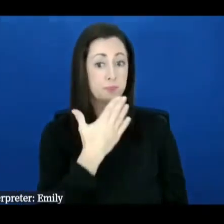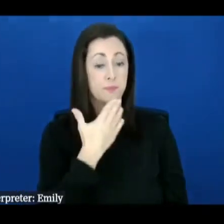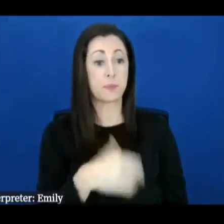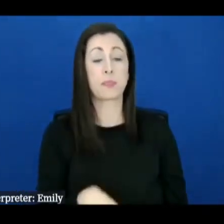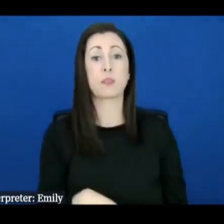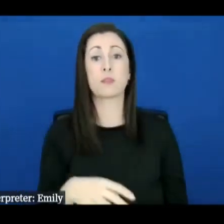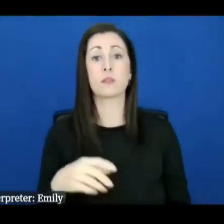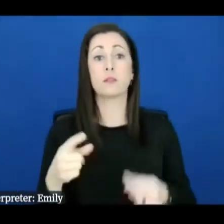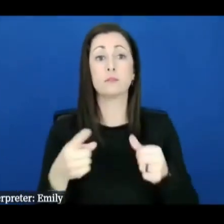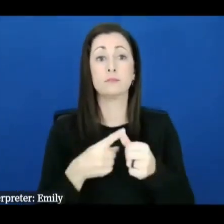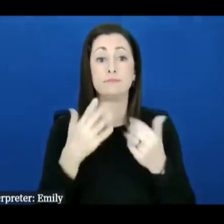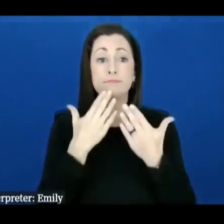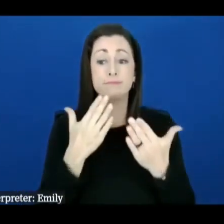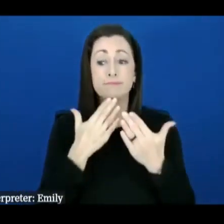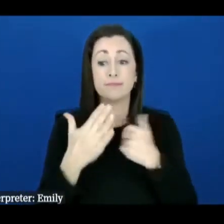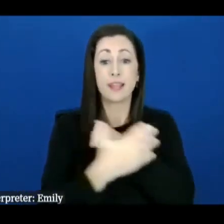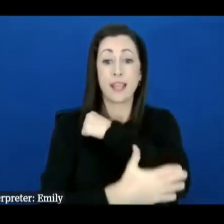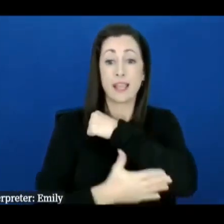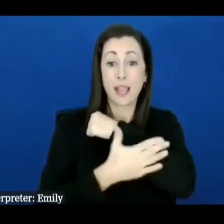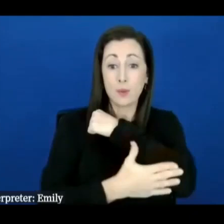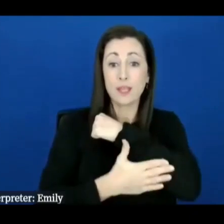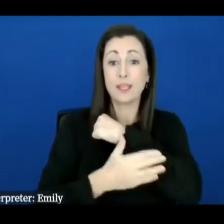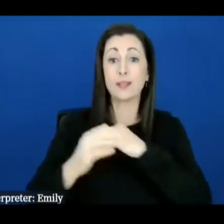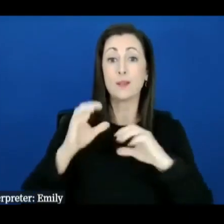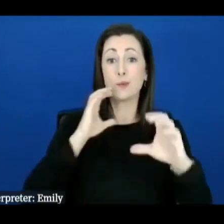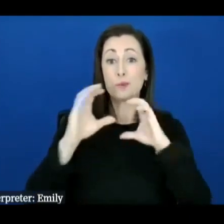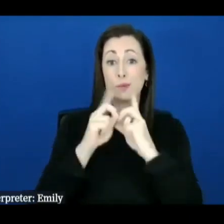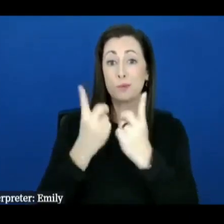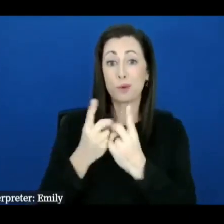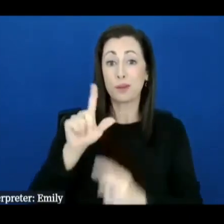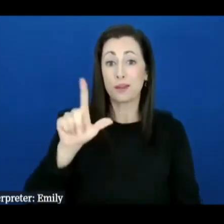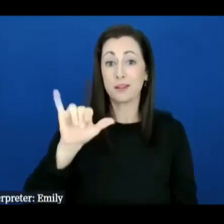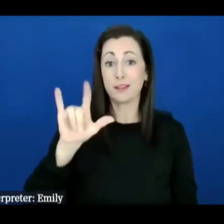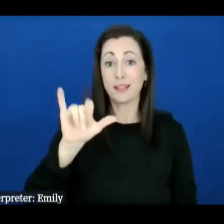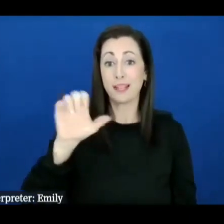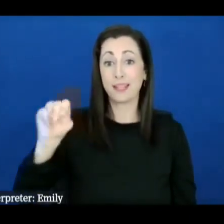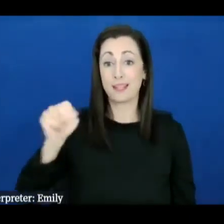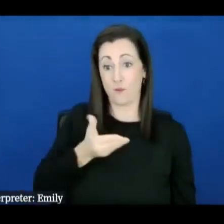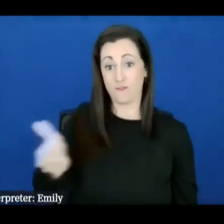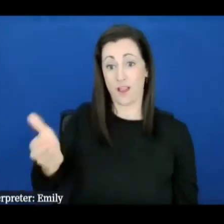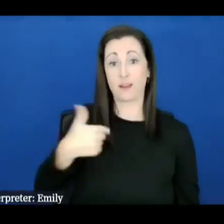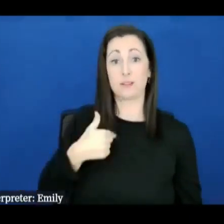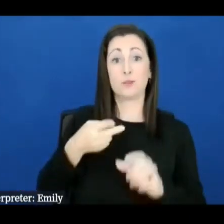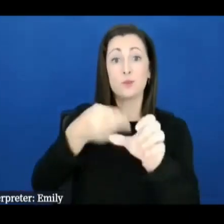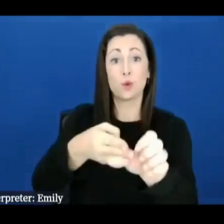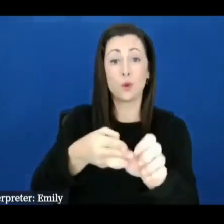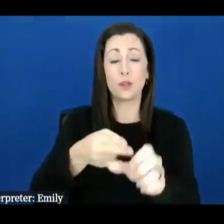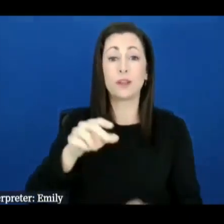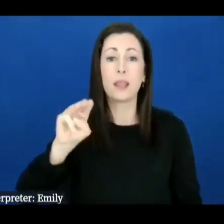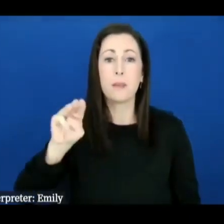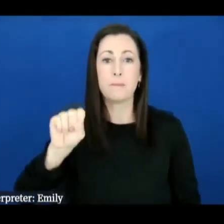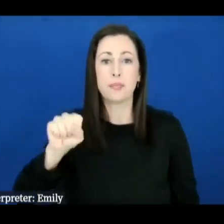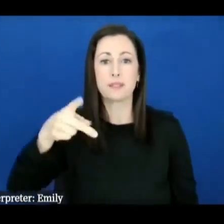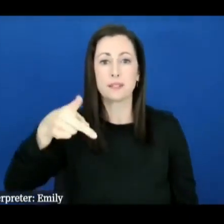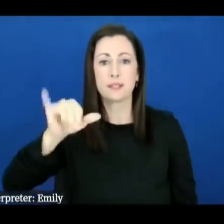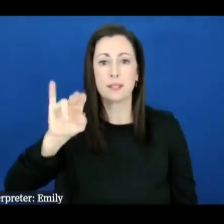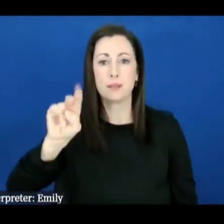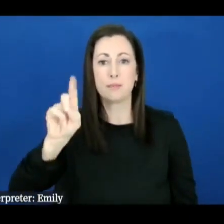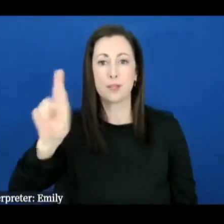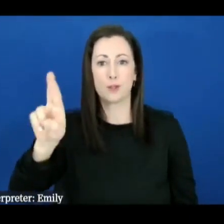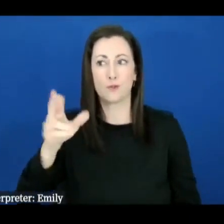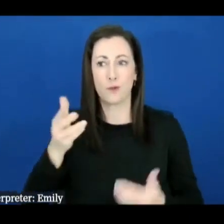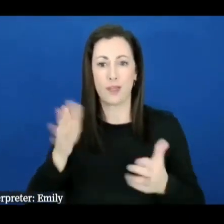just wanted to thank the county the communications department Lillian for inviting us here and of course Miss Pender for letting us participate